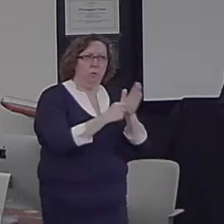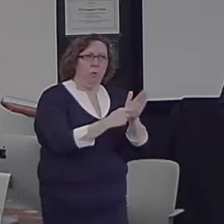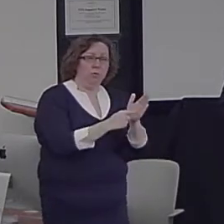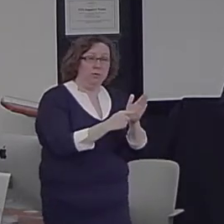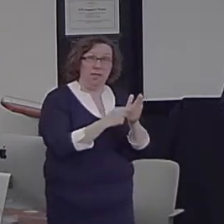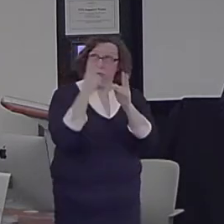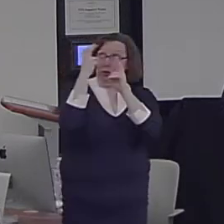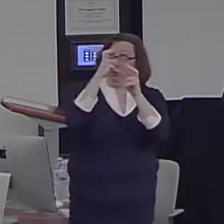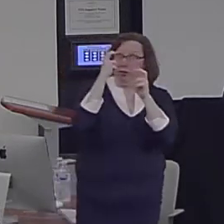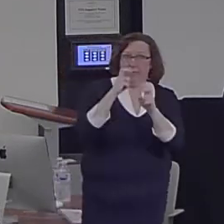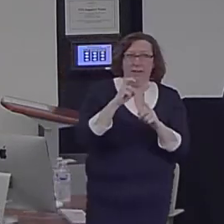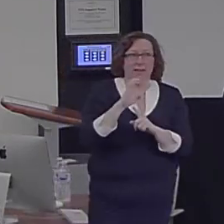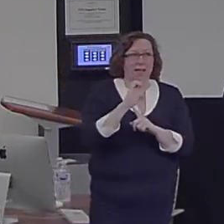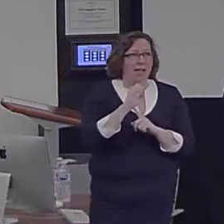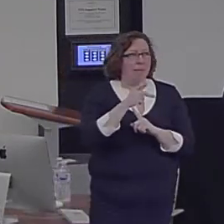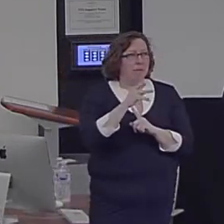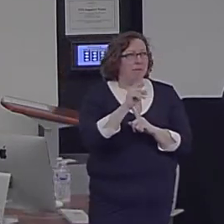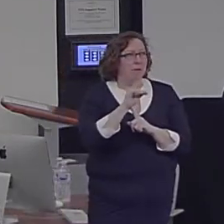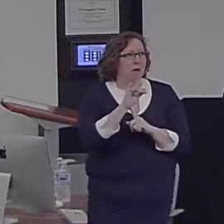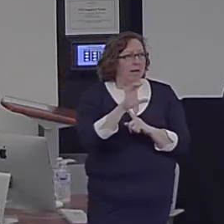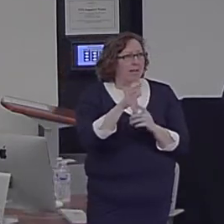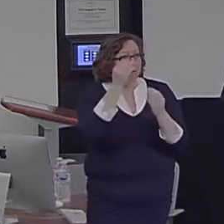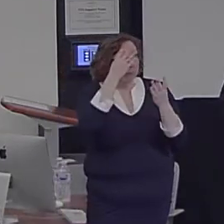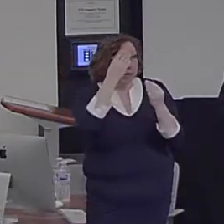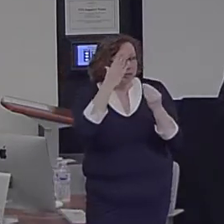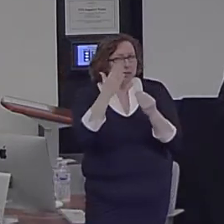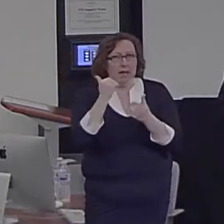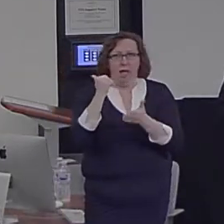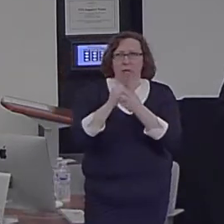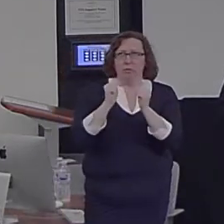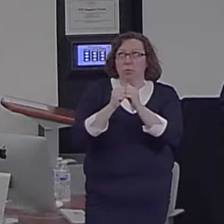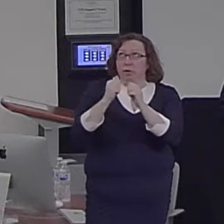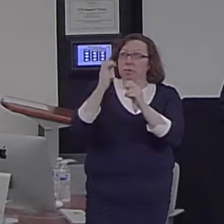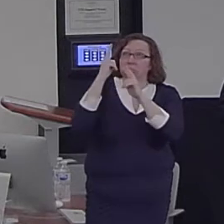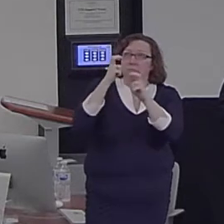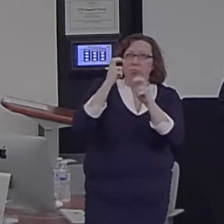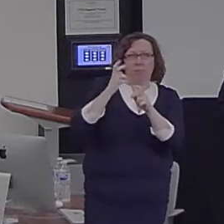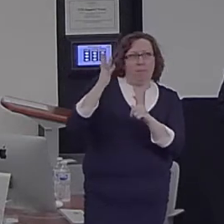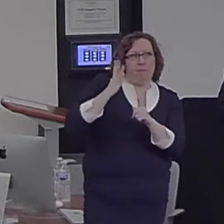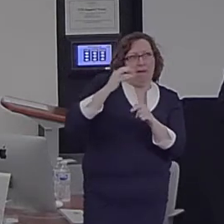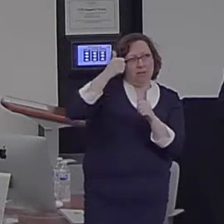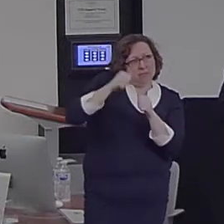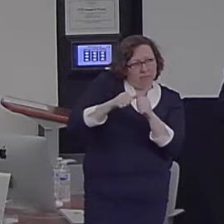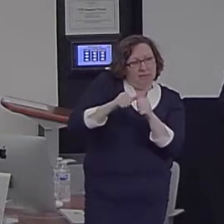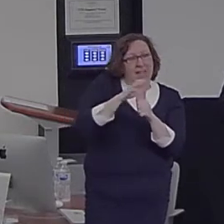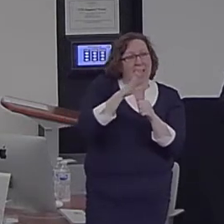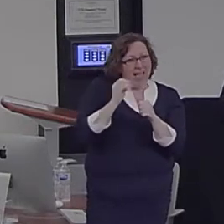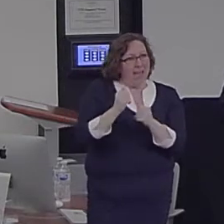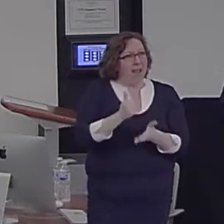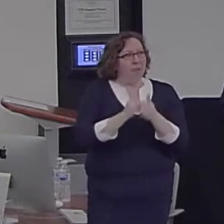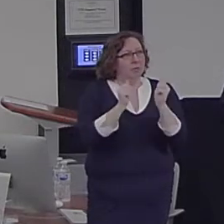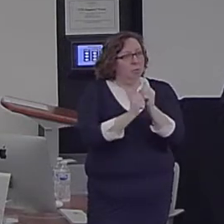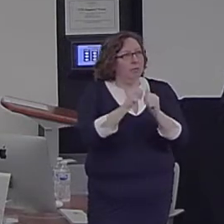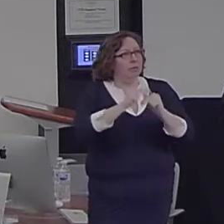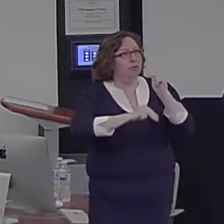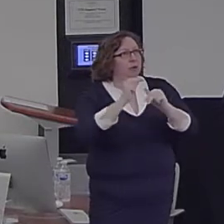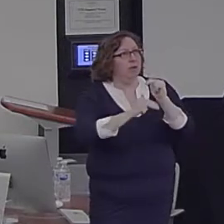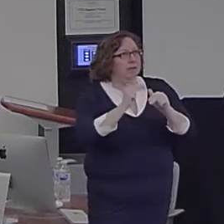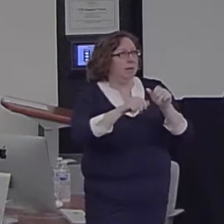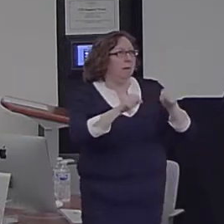not only in remembering the past, but also in imagining the future. We saw evidence that TMS, more